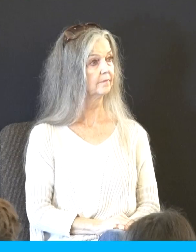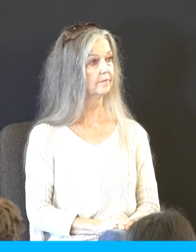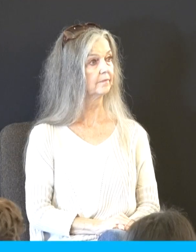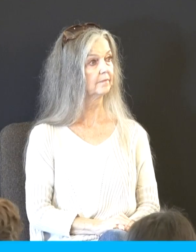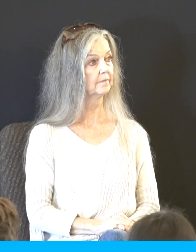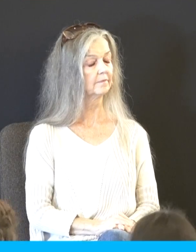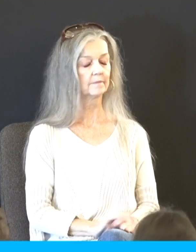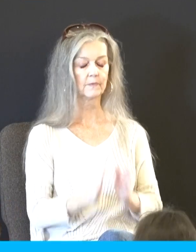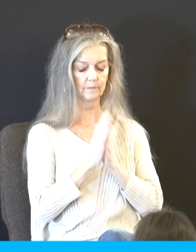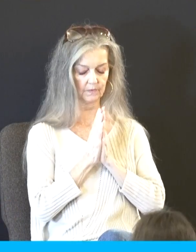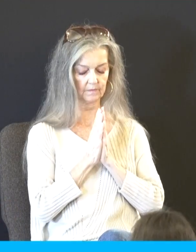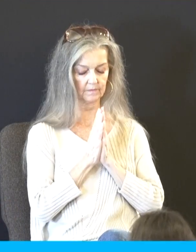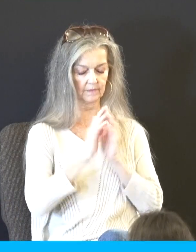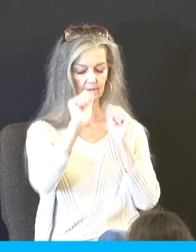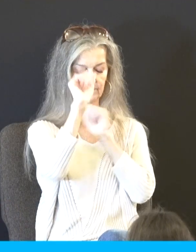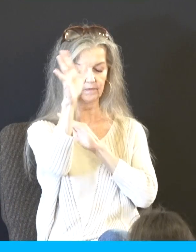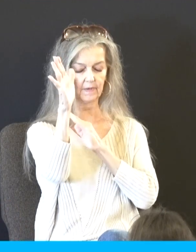Father, come before you and we thank you for fresh air